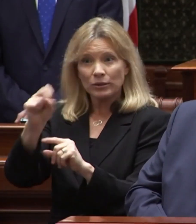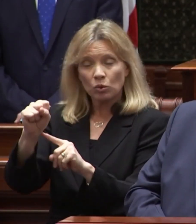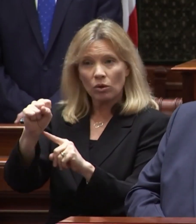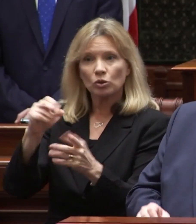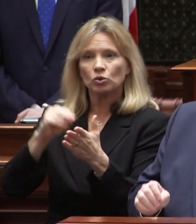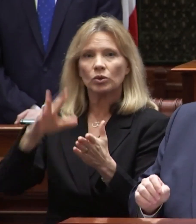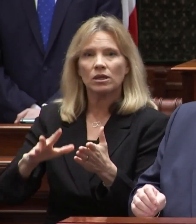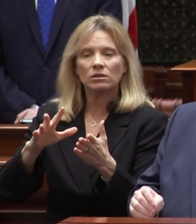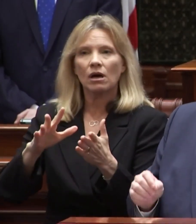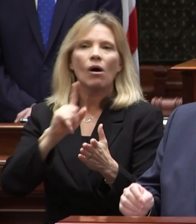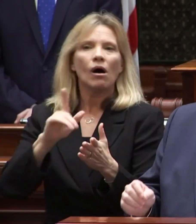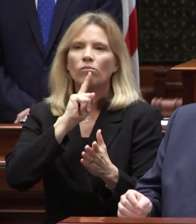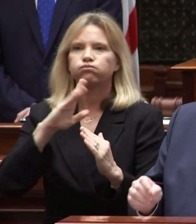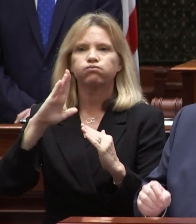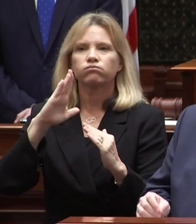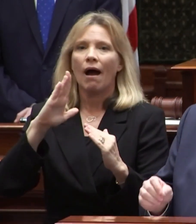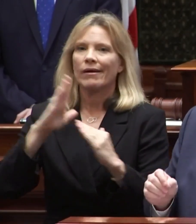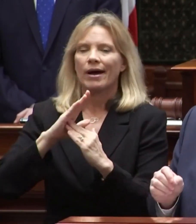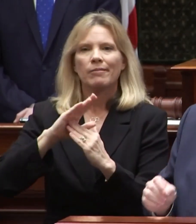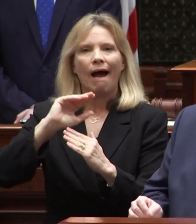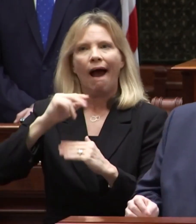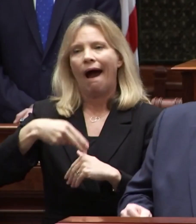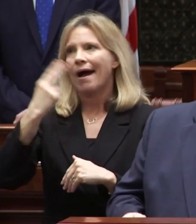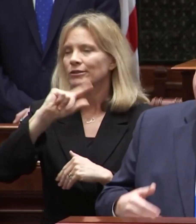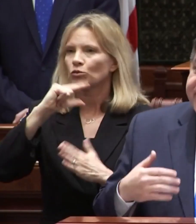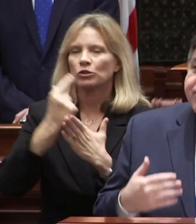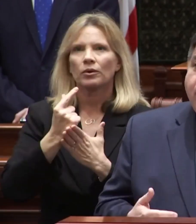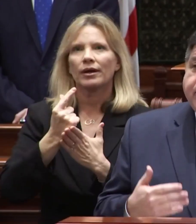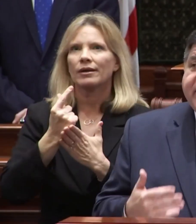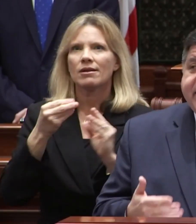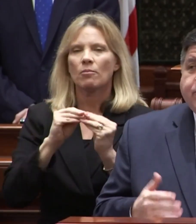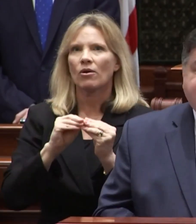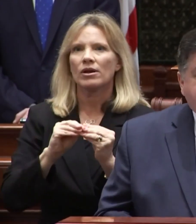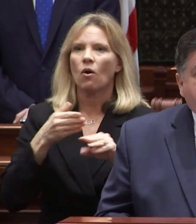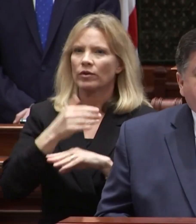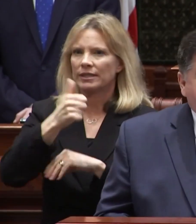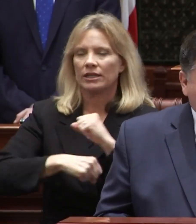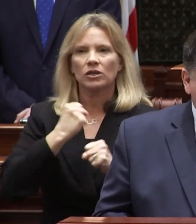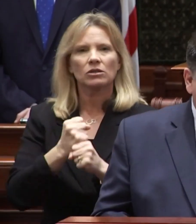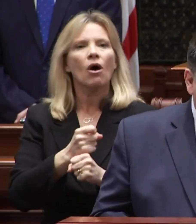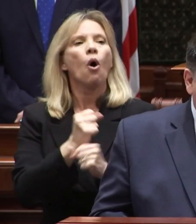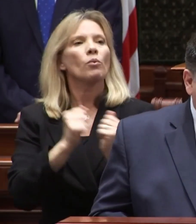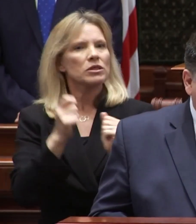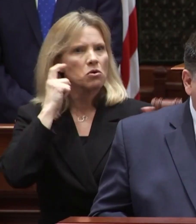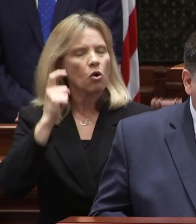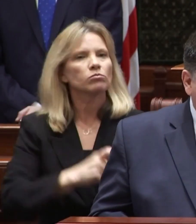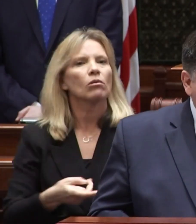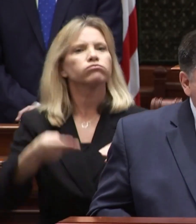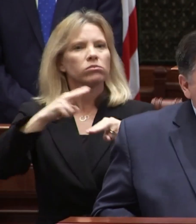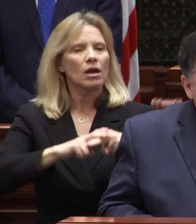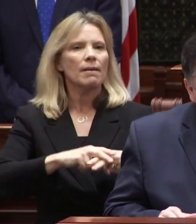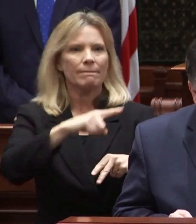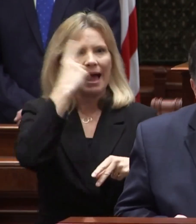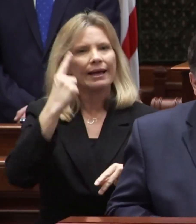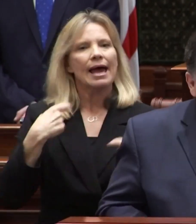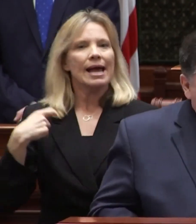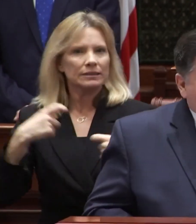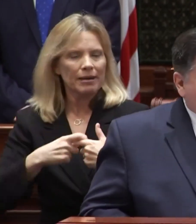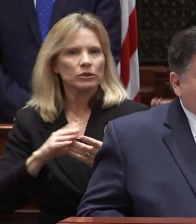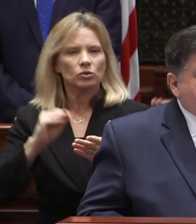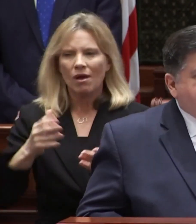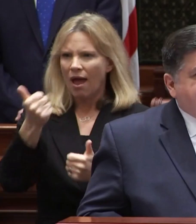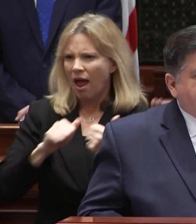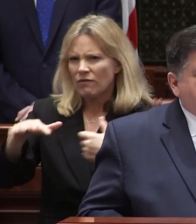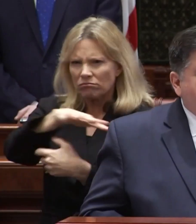schoolers notched their highest graduation rate in over a decade with a notable increase among black and hispanic students every